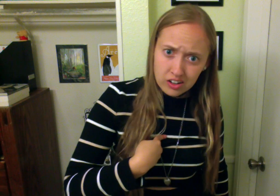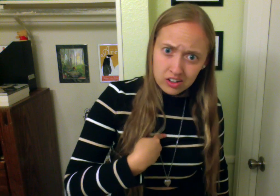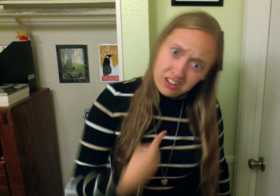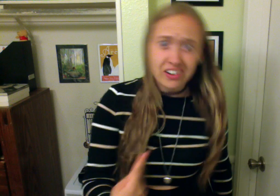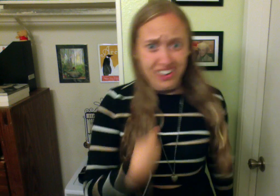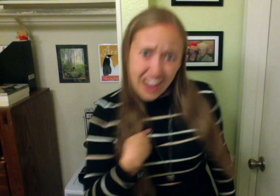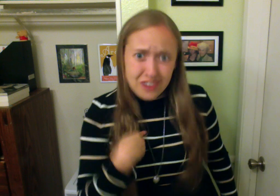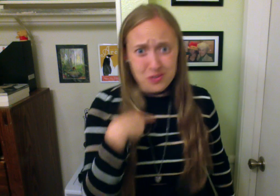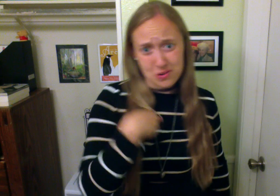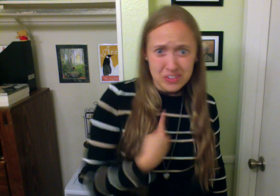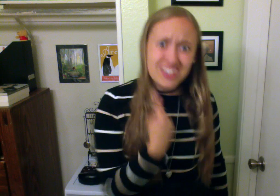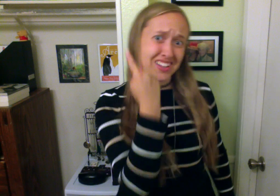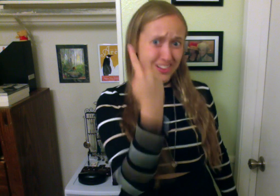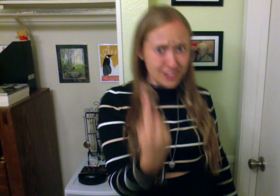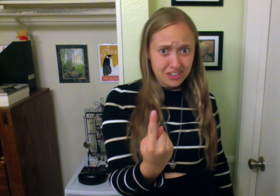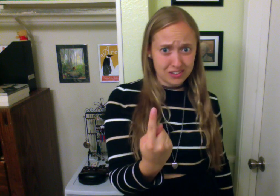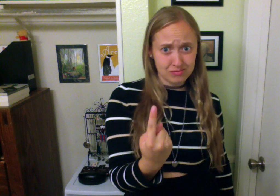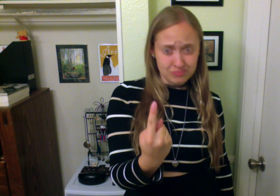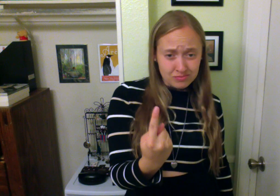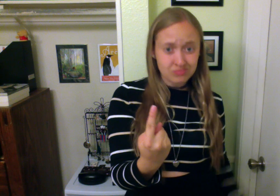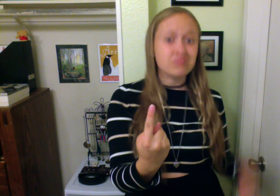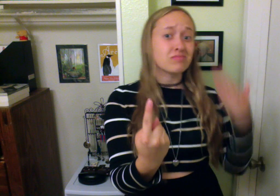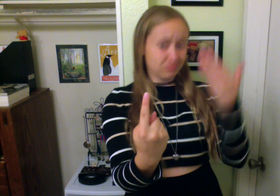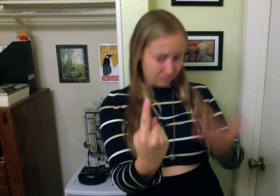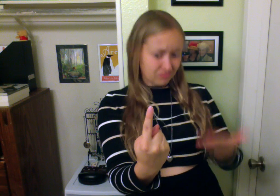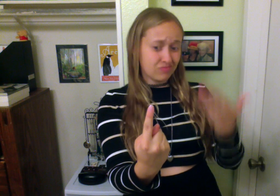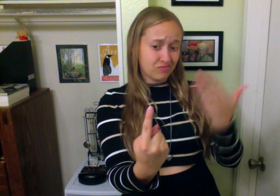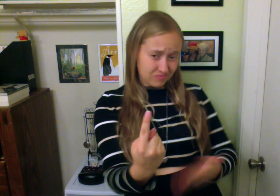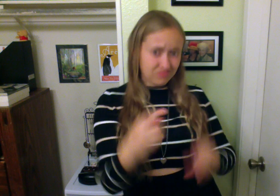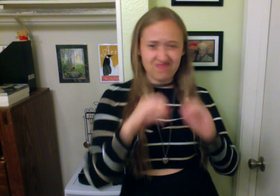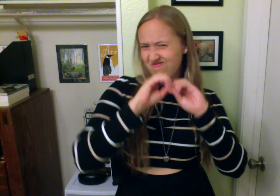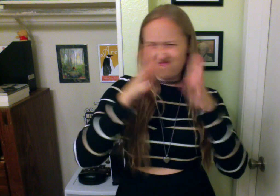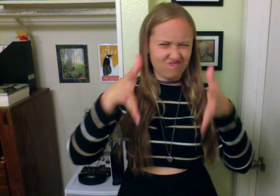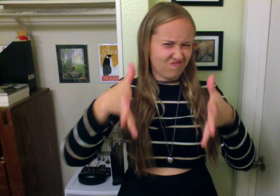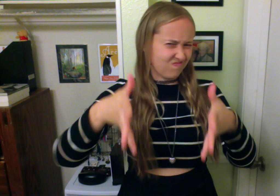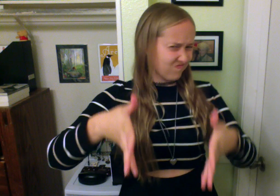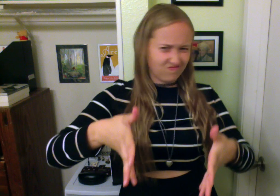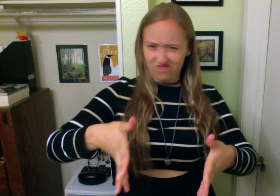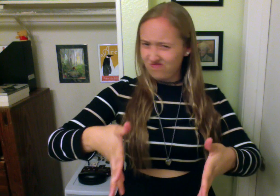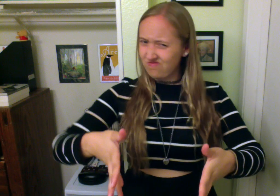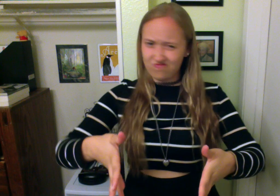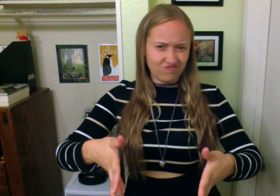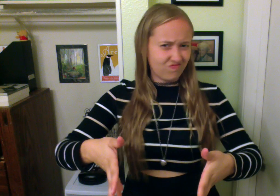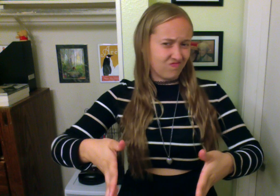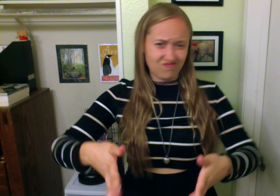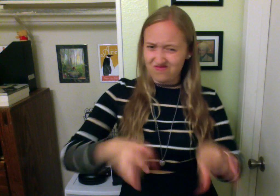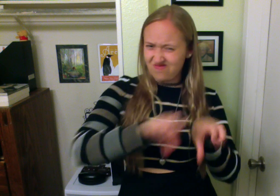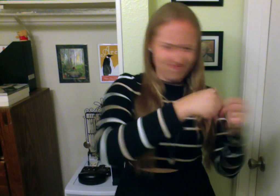I will be the one Be the one to leave this in